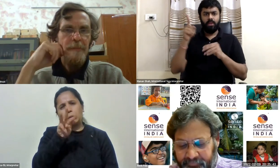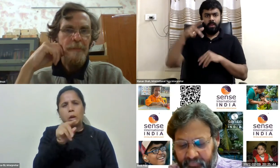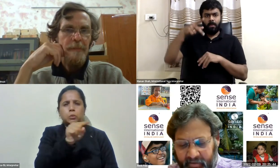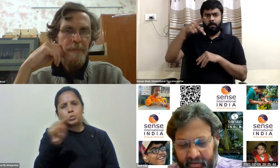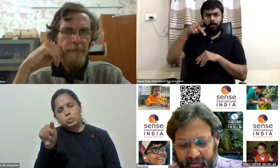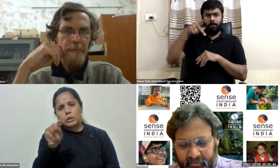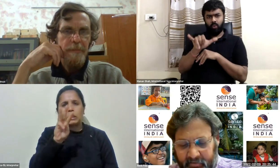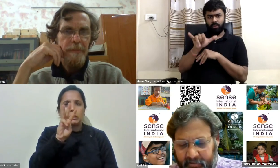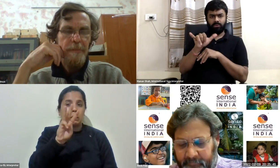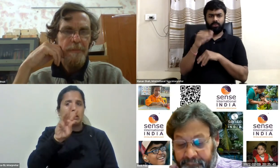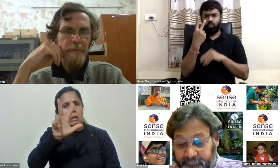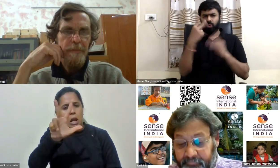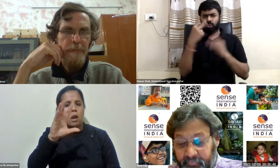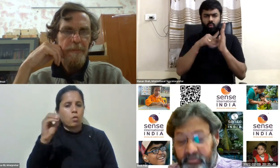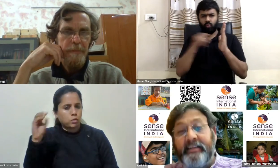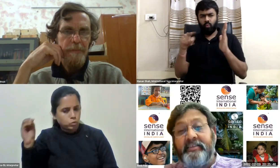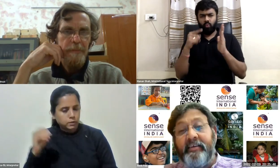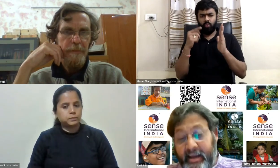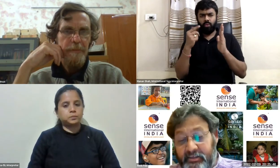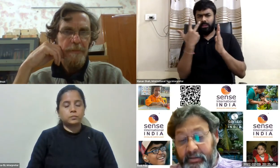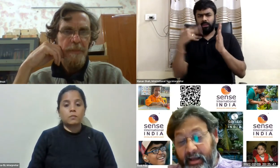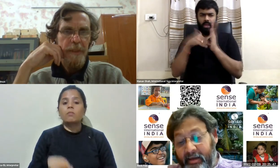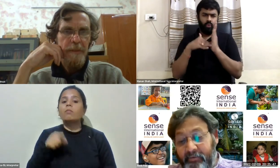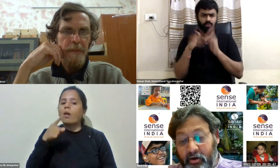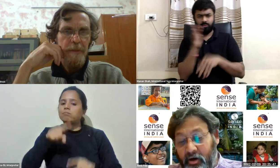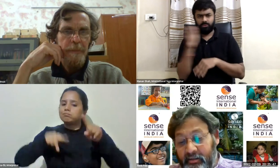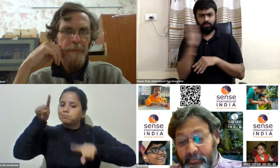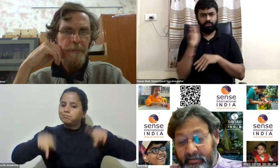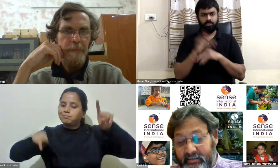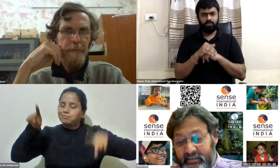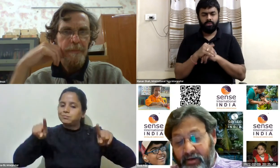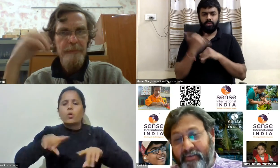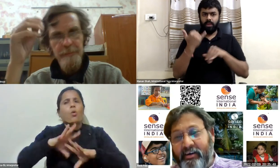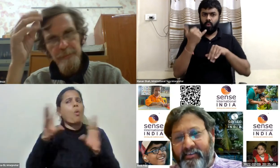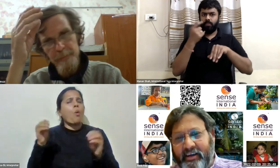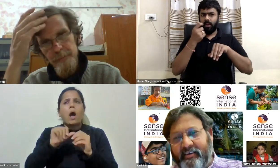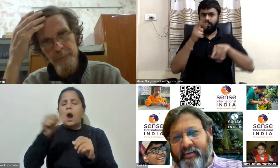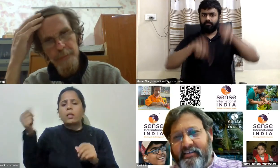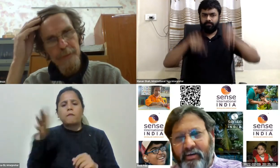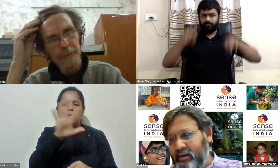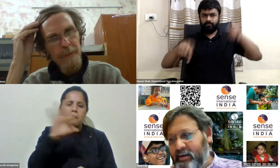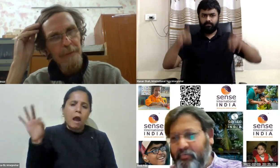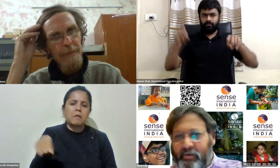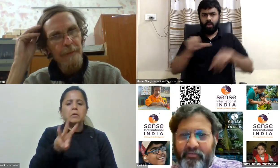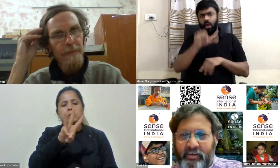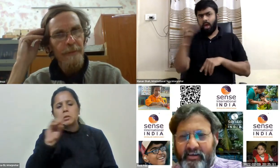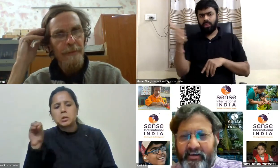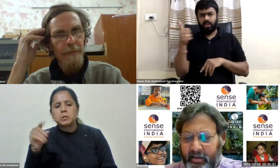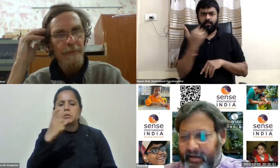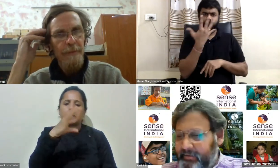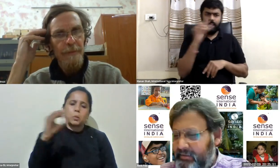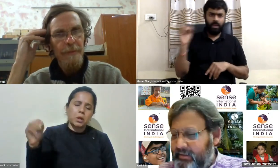and uh so that's the range but every all of the places is 500 300 700 1200